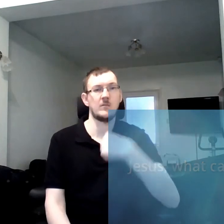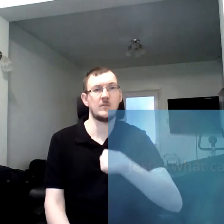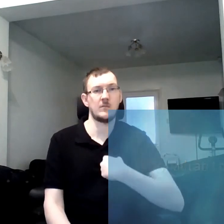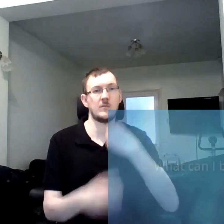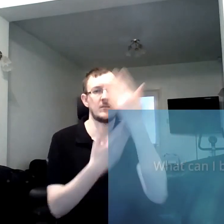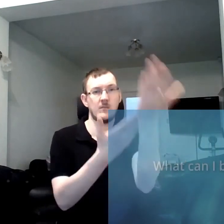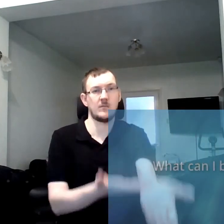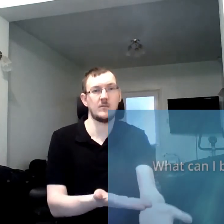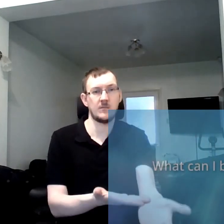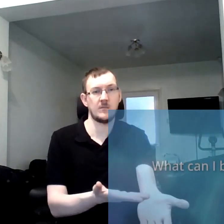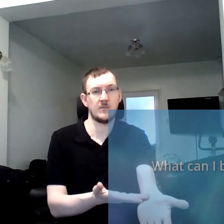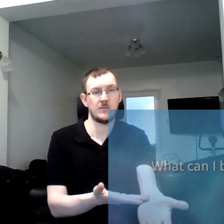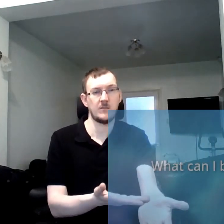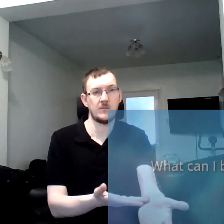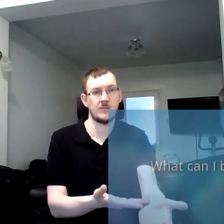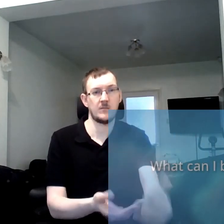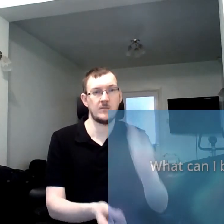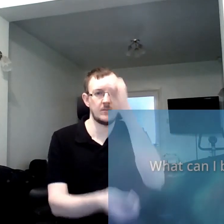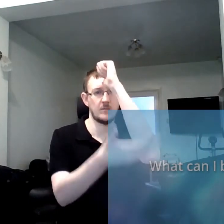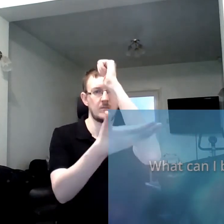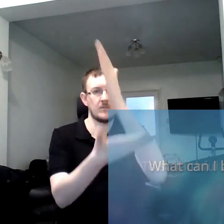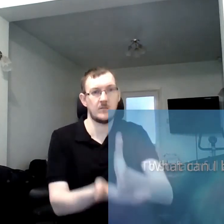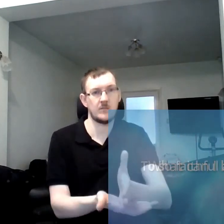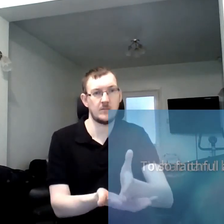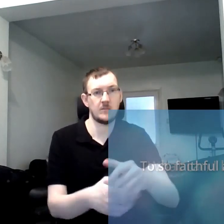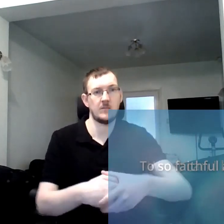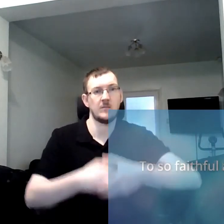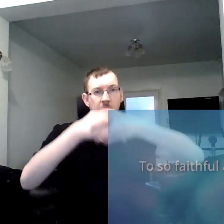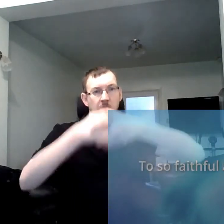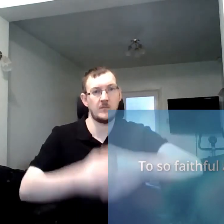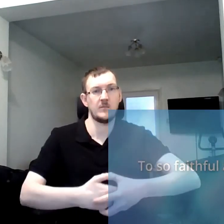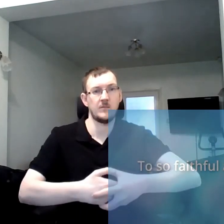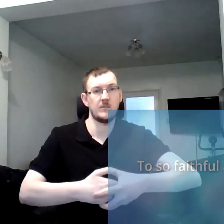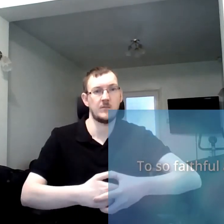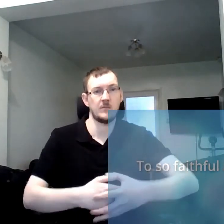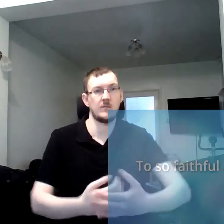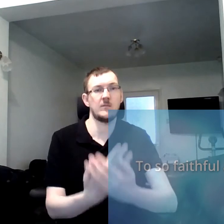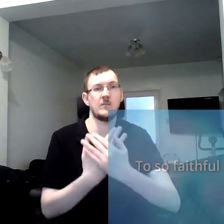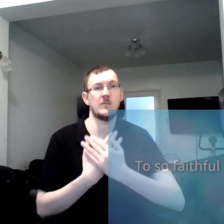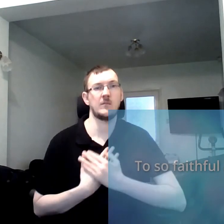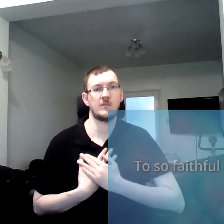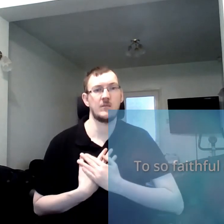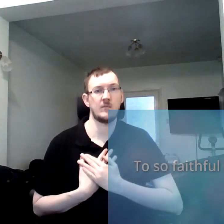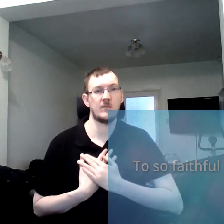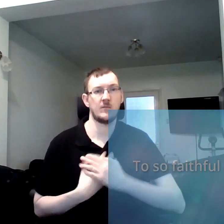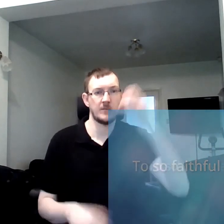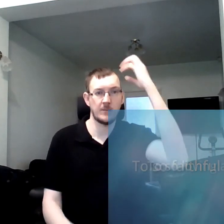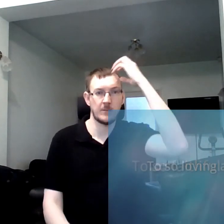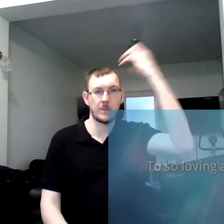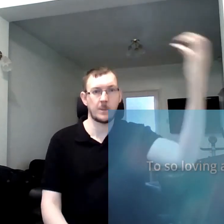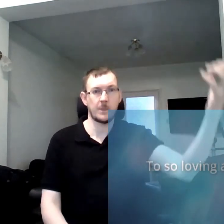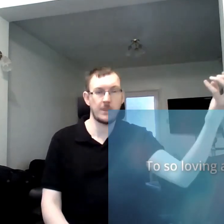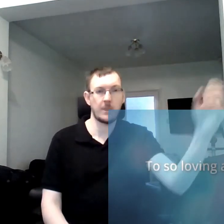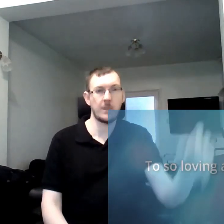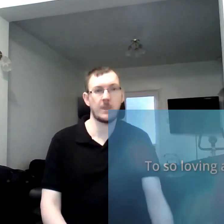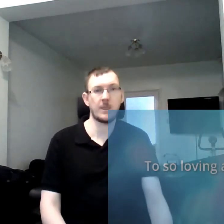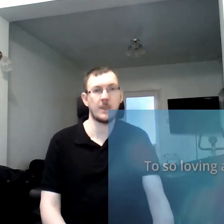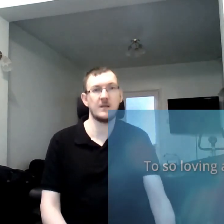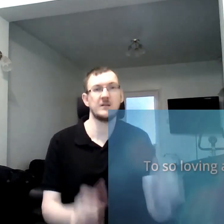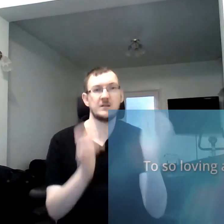can i bring to so faithful a friend to so loving a king